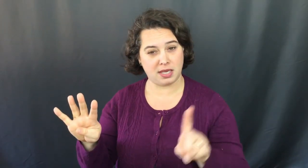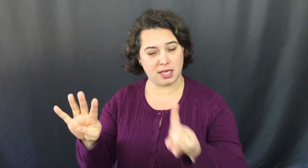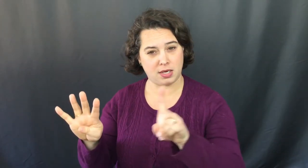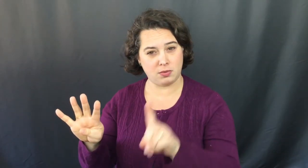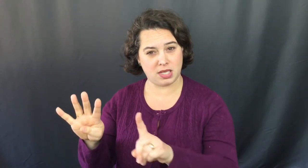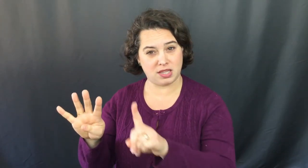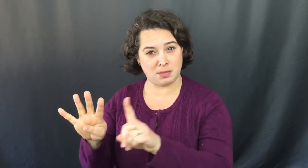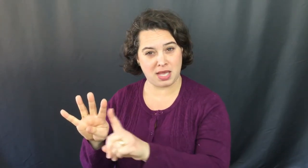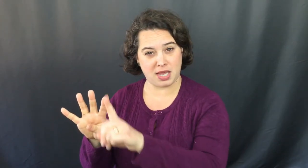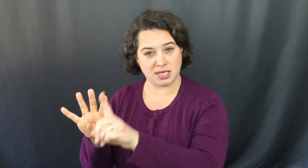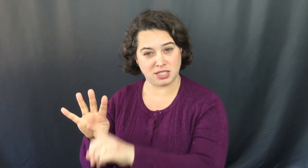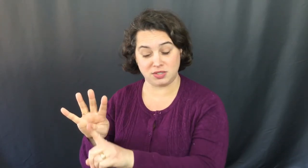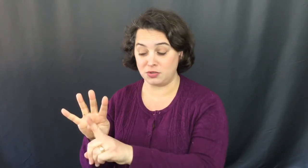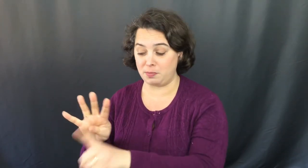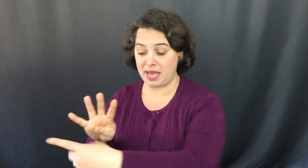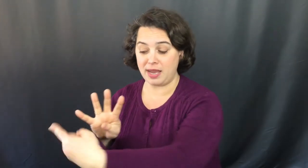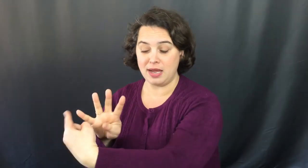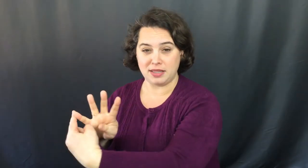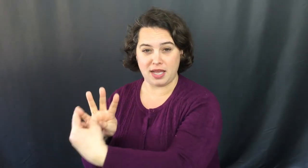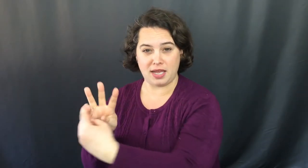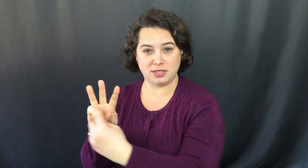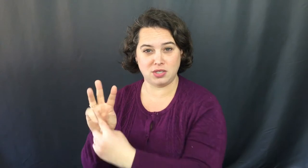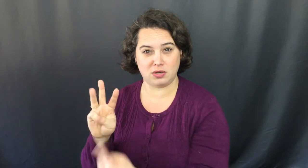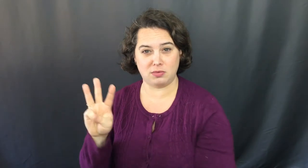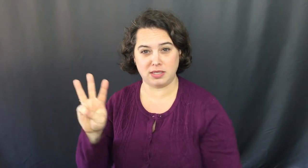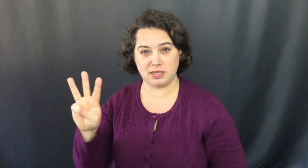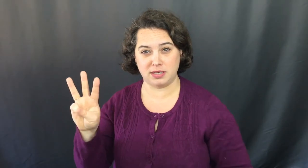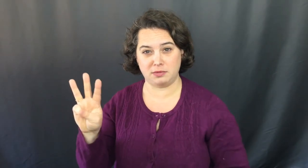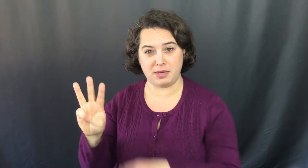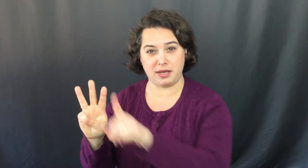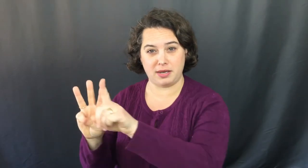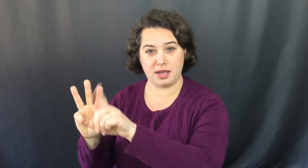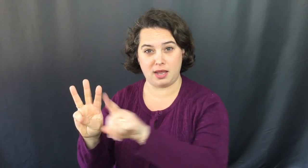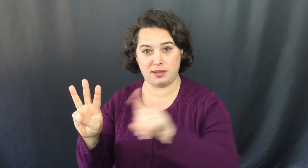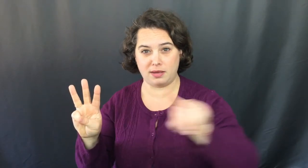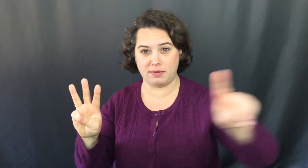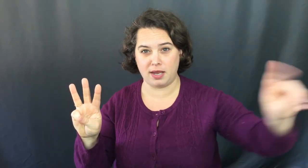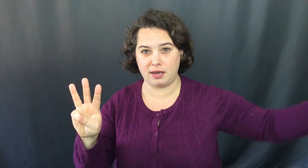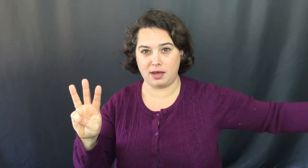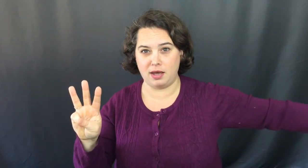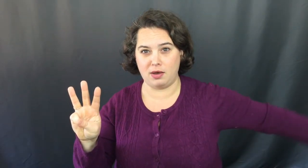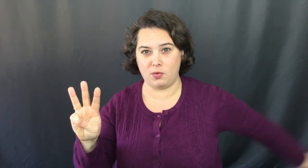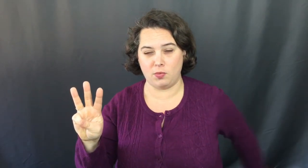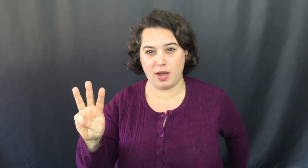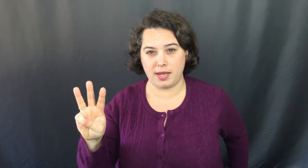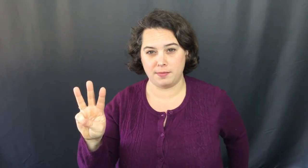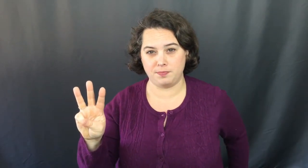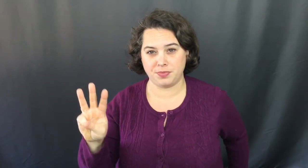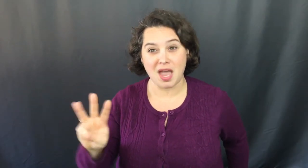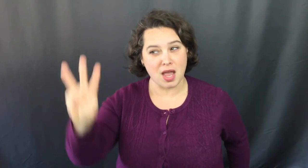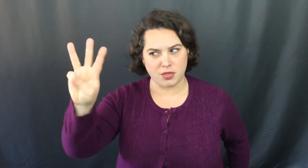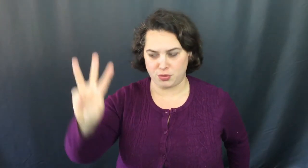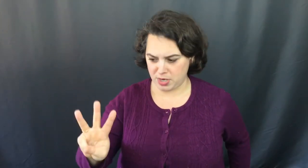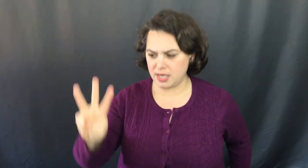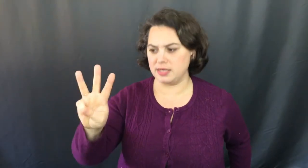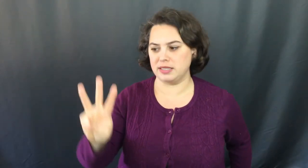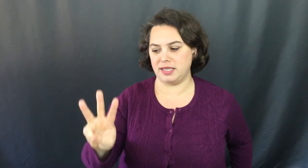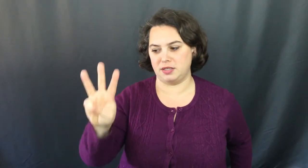kiddo with a penny to pay. They took one little bunny and they ran away. Three little